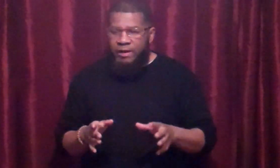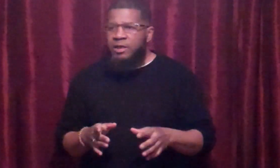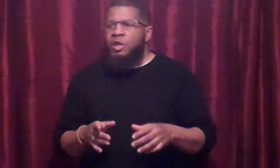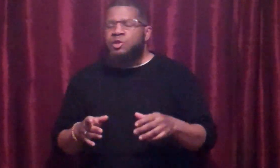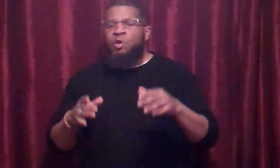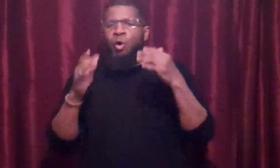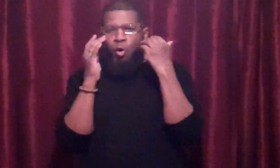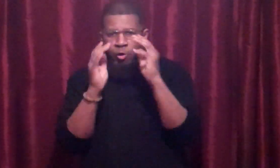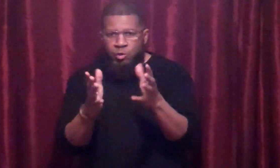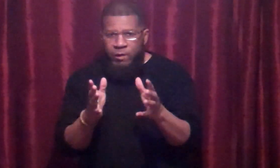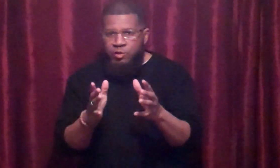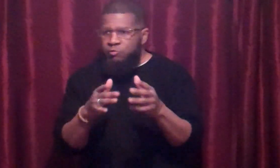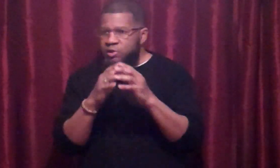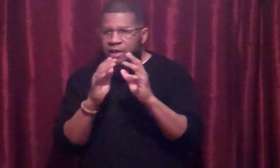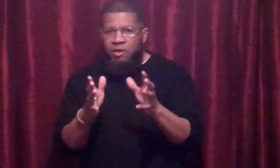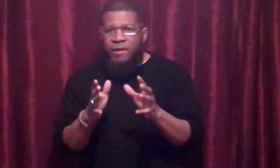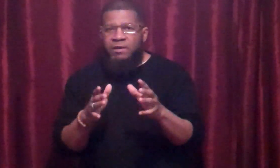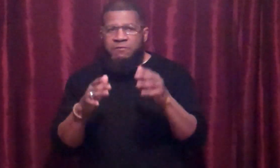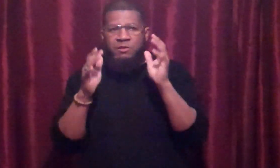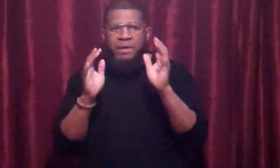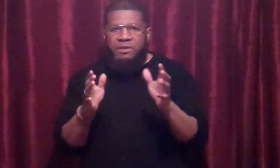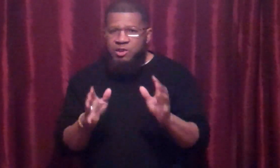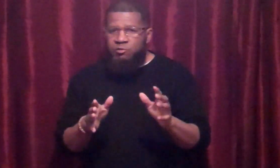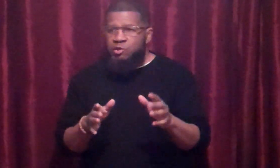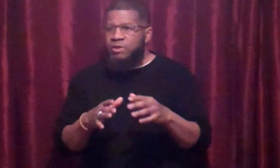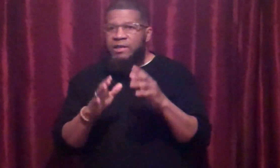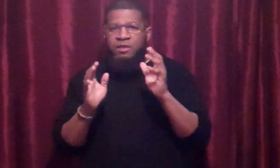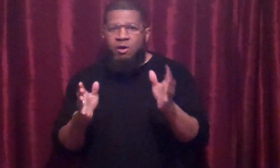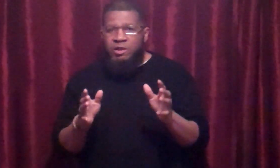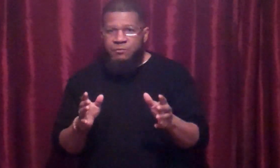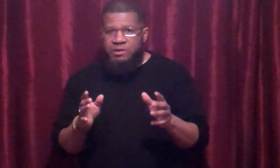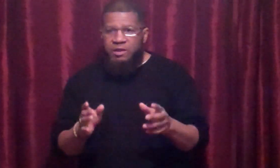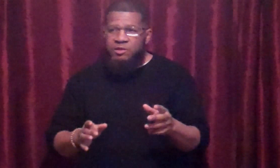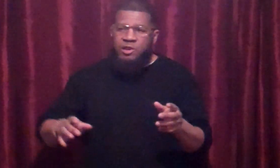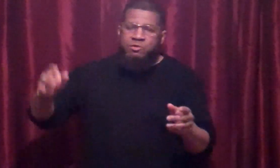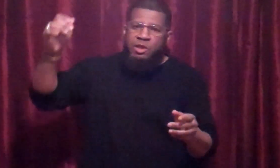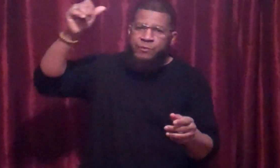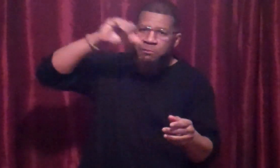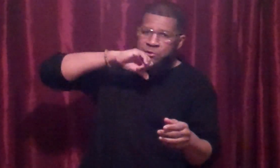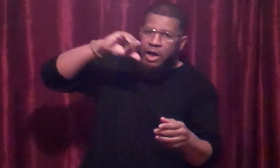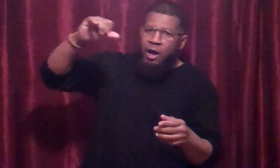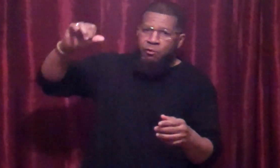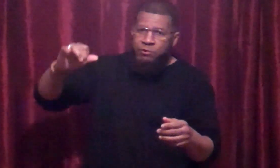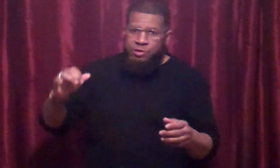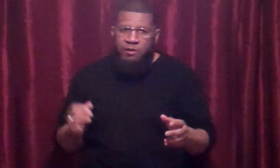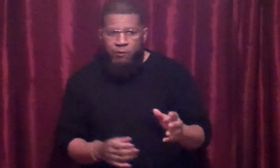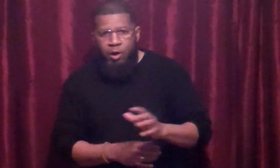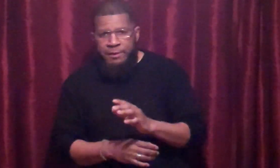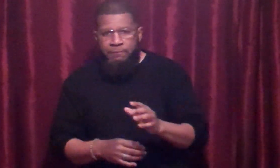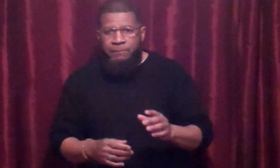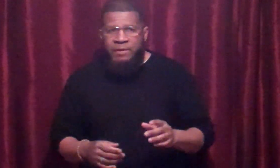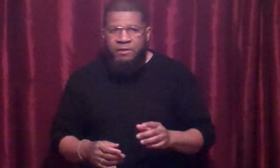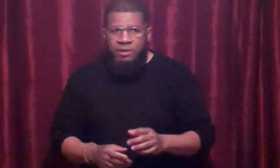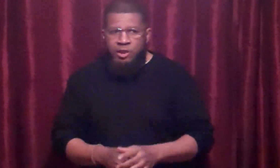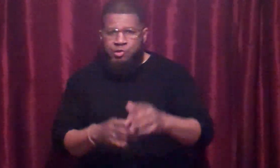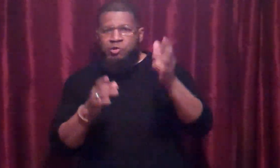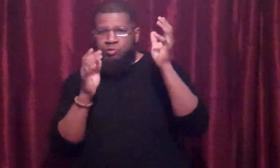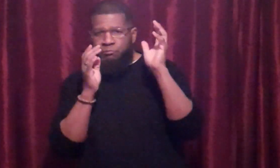right? So all you want to do is lay around and if somebody tells you laying in a guard is ridiculous, then you say, thumbs down to save Carmen. He's such an